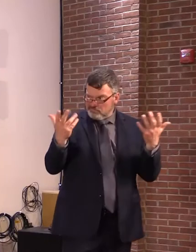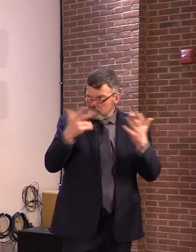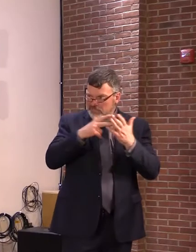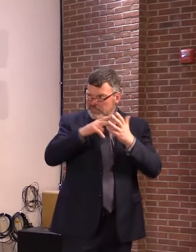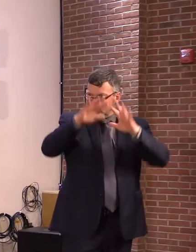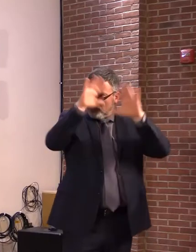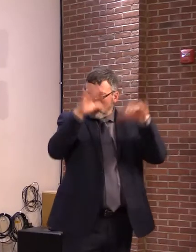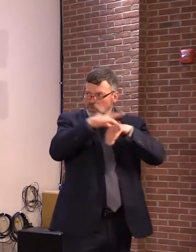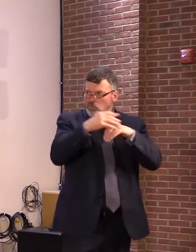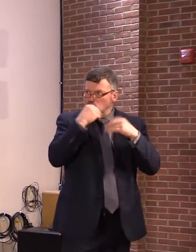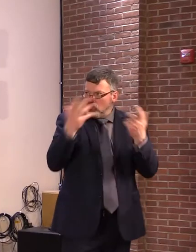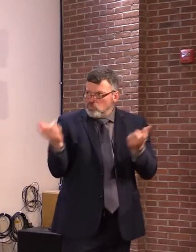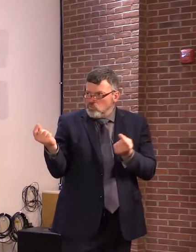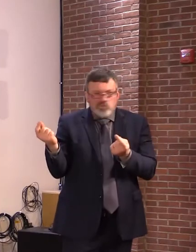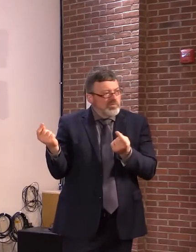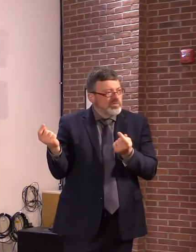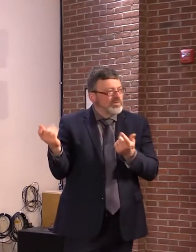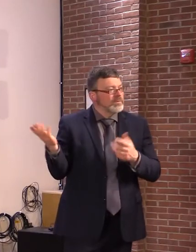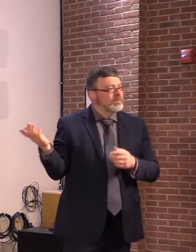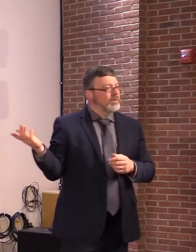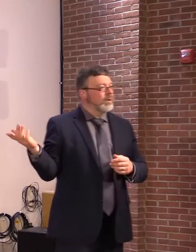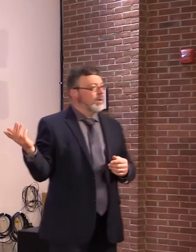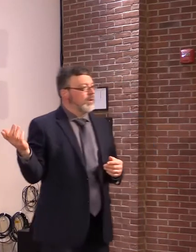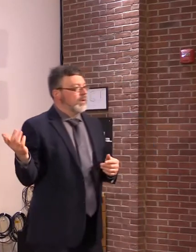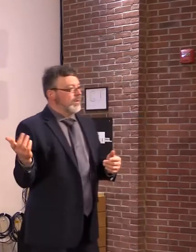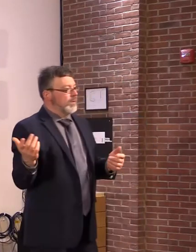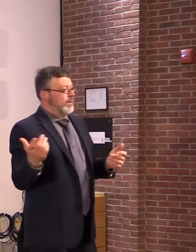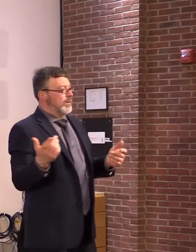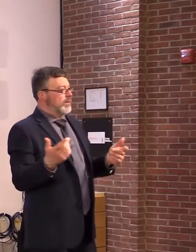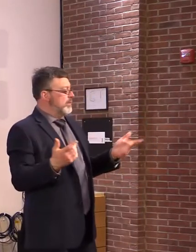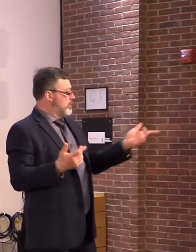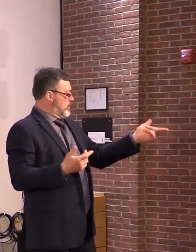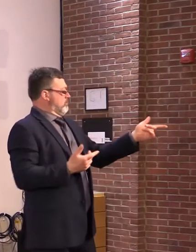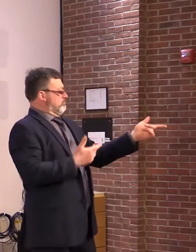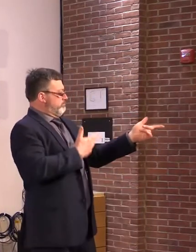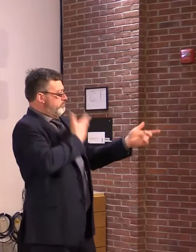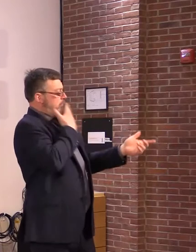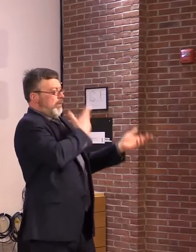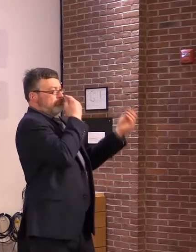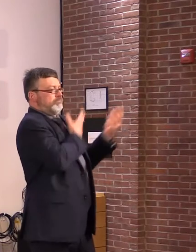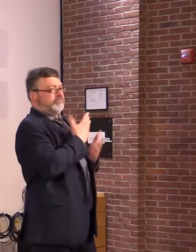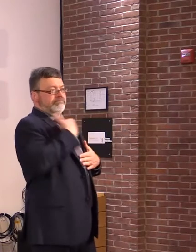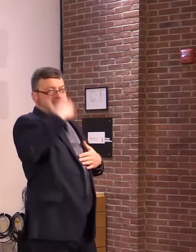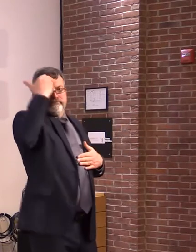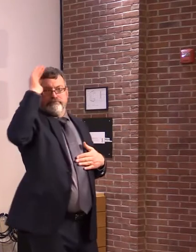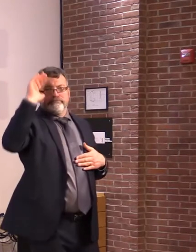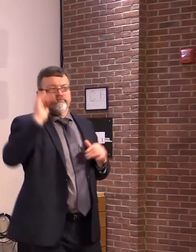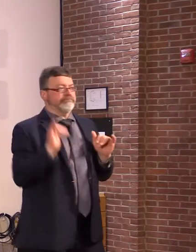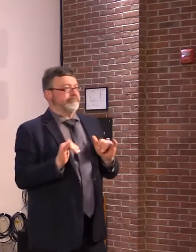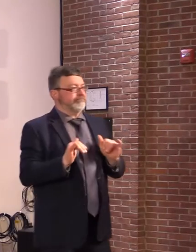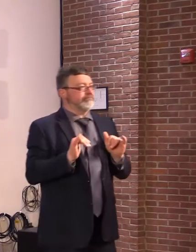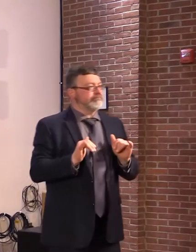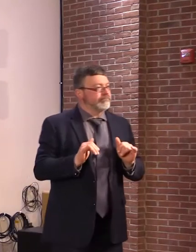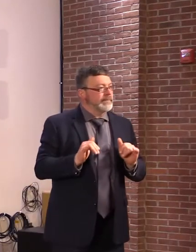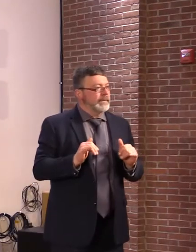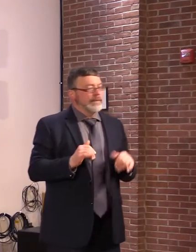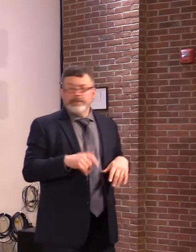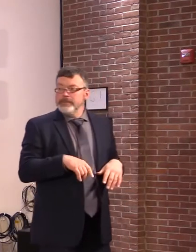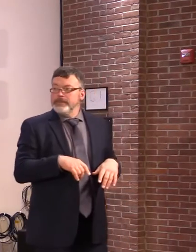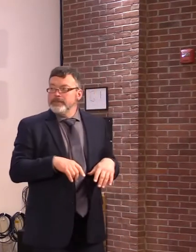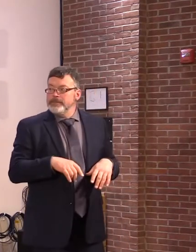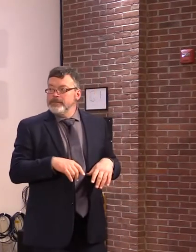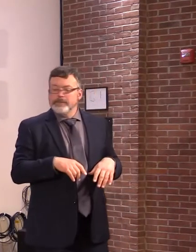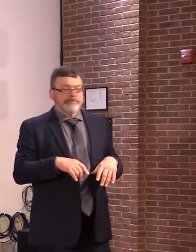me. Thanks for sharing. From my standpoint, once again, I didn't see where,